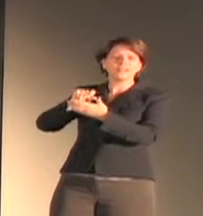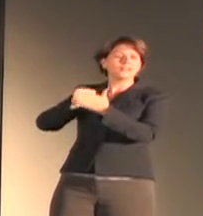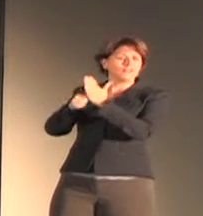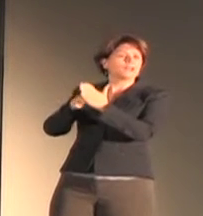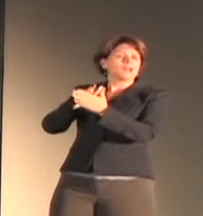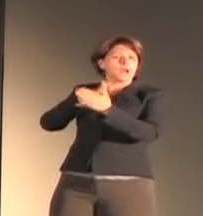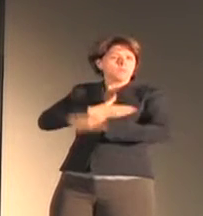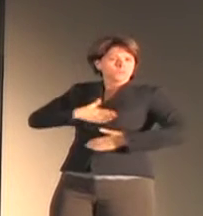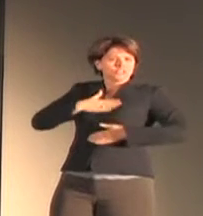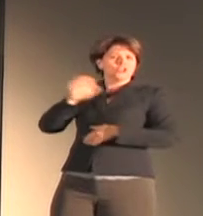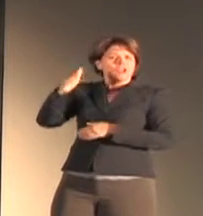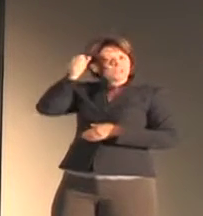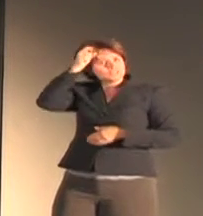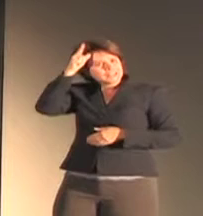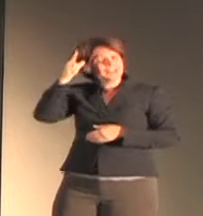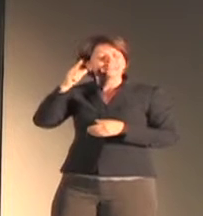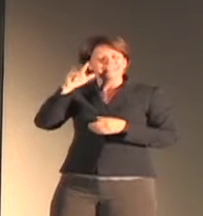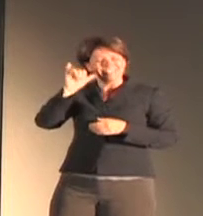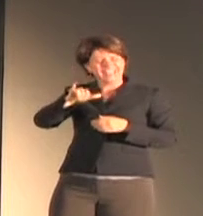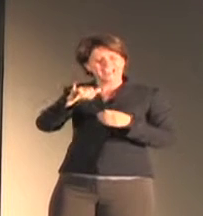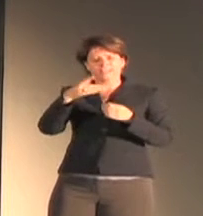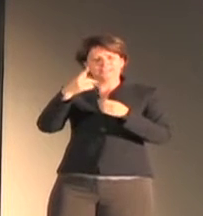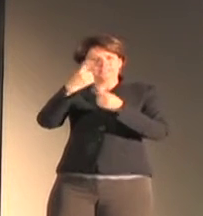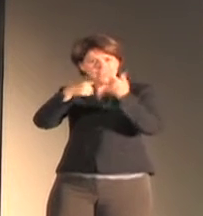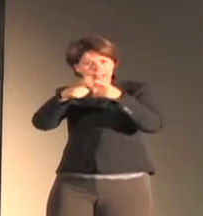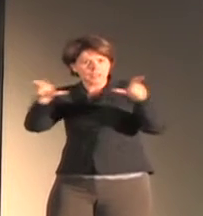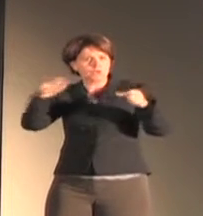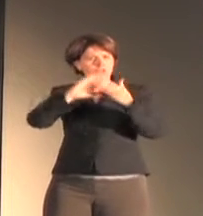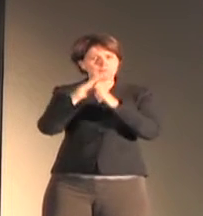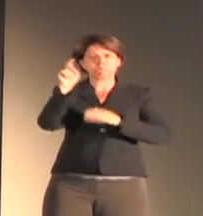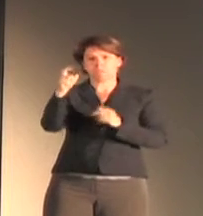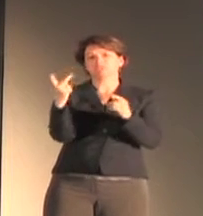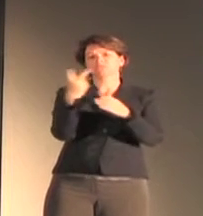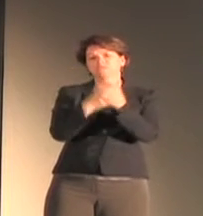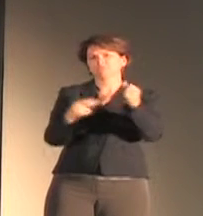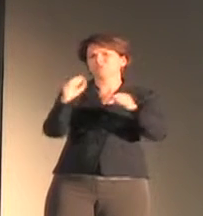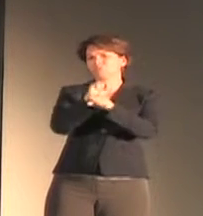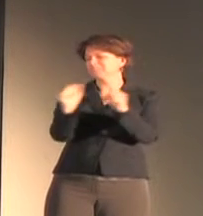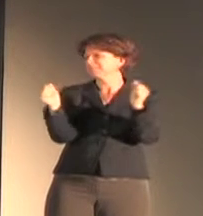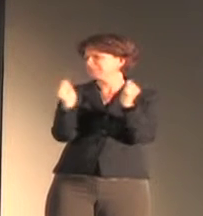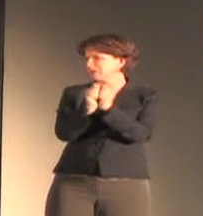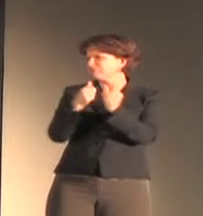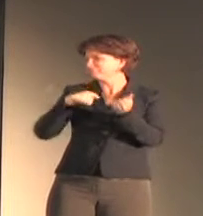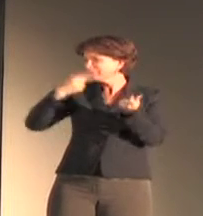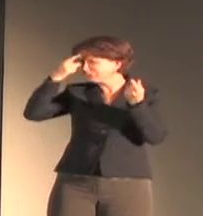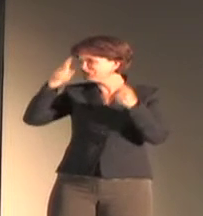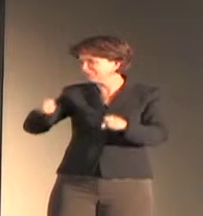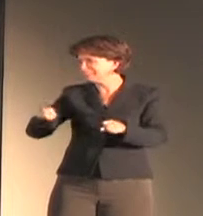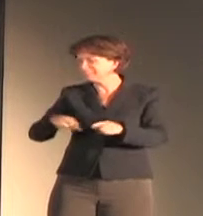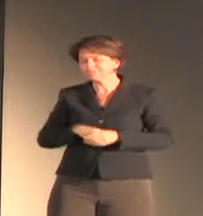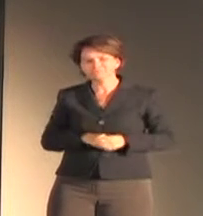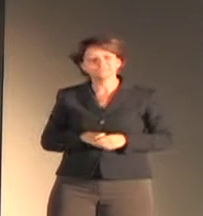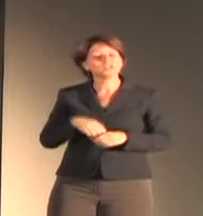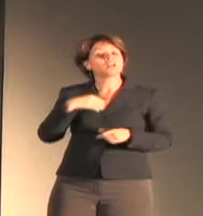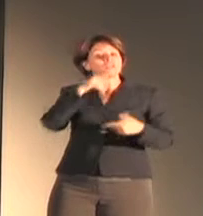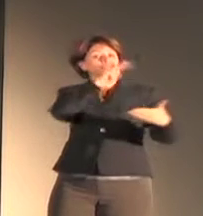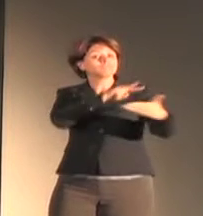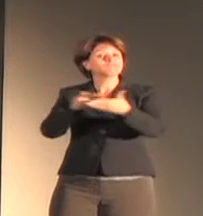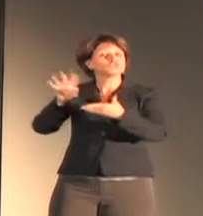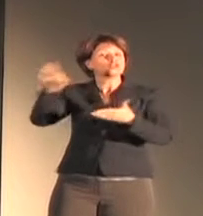of variation across sign languages and the communities that use them. Reviewing the range of her work, I am struck